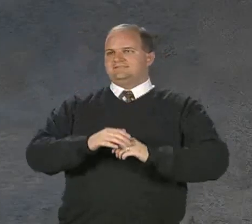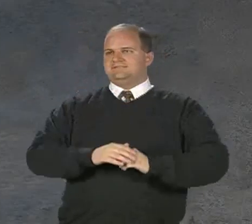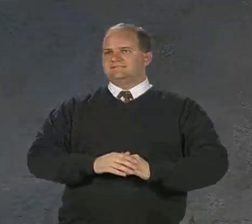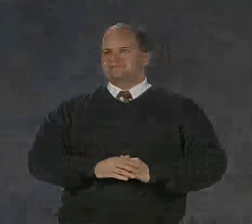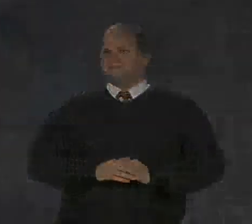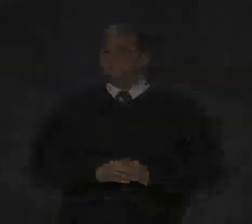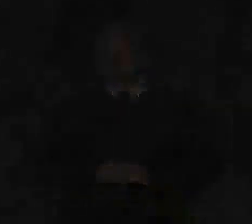Amen.